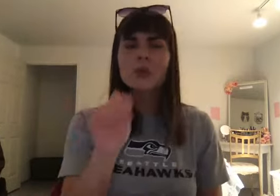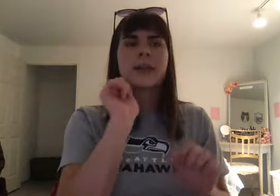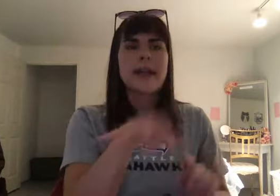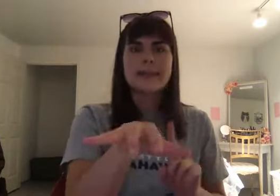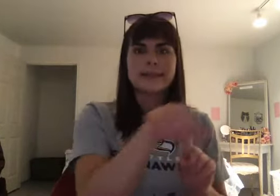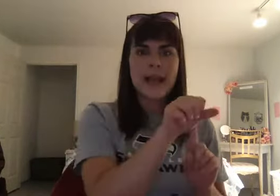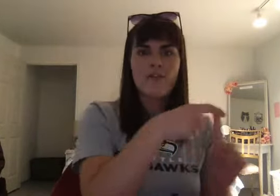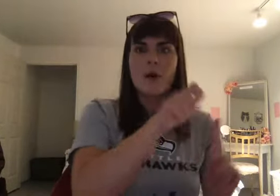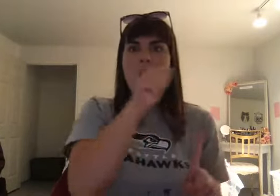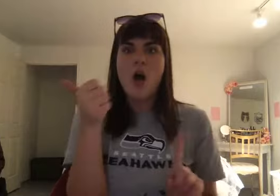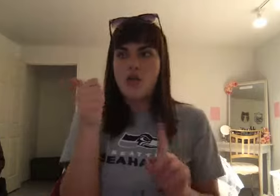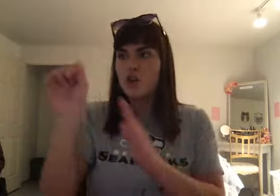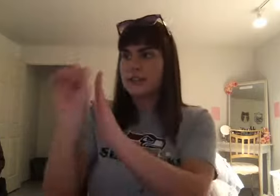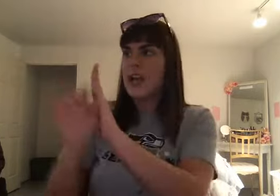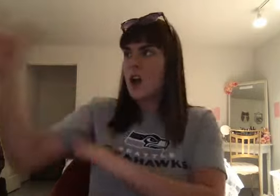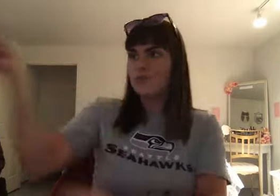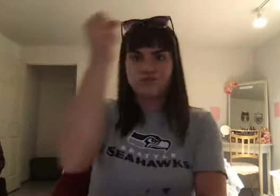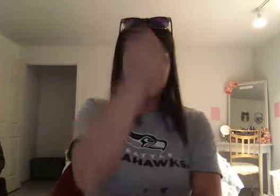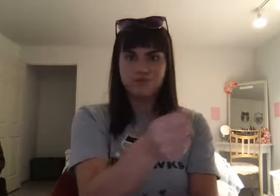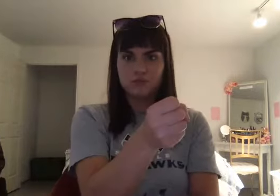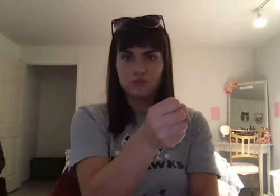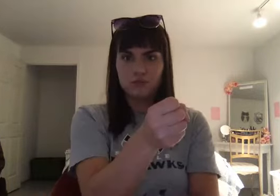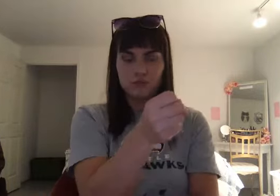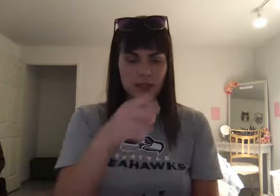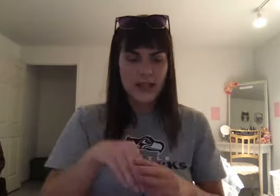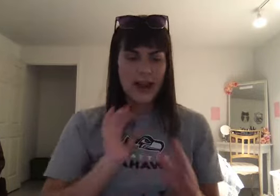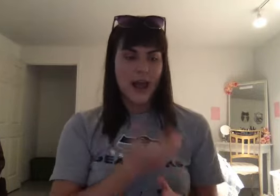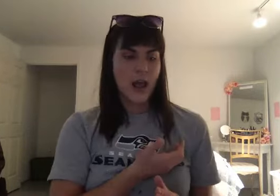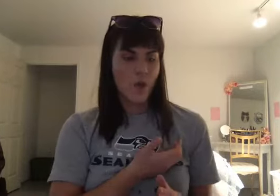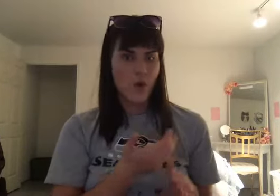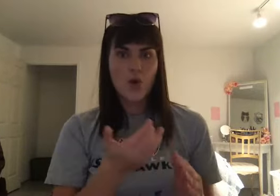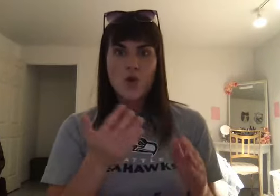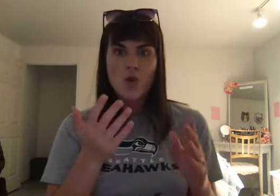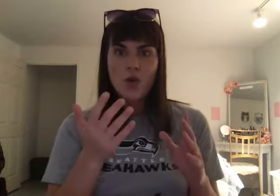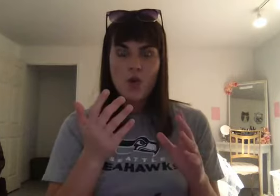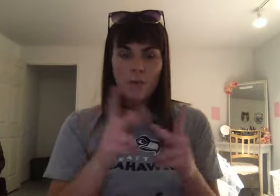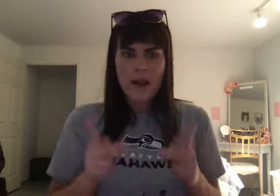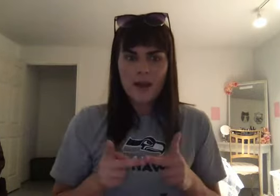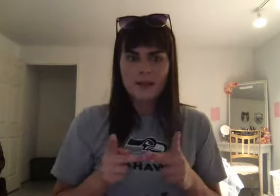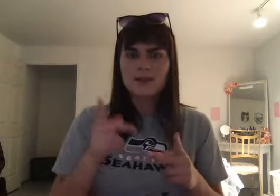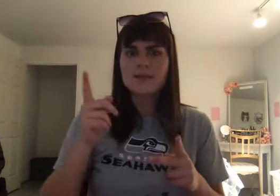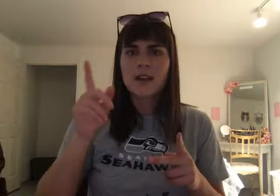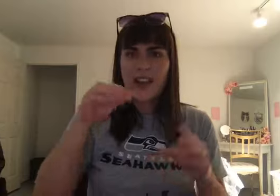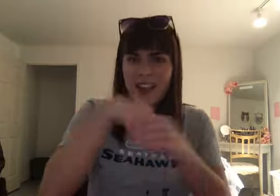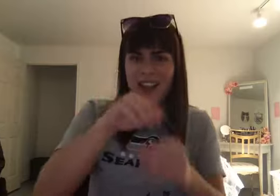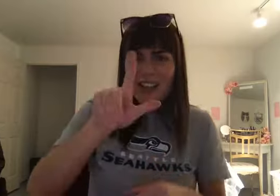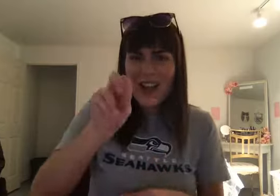other city states or kingdoms. And brought back to be a labor class. This division of